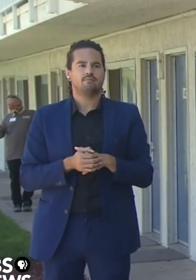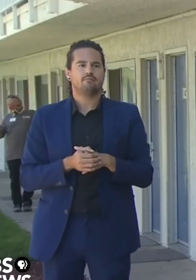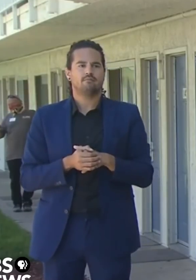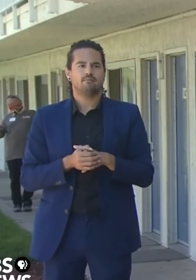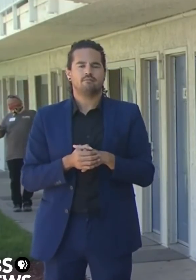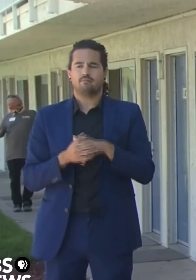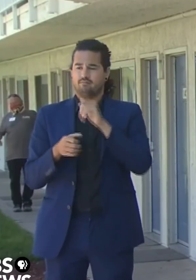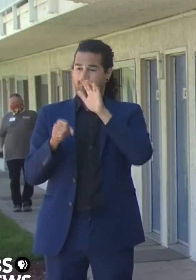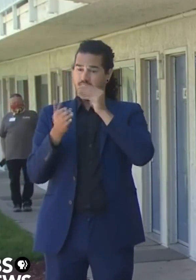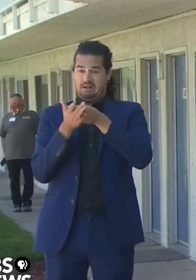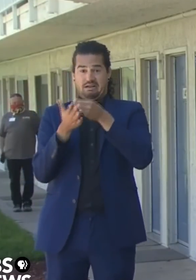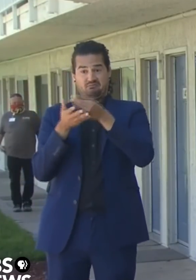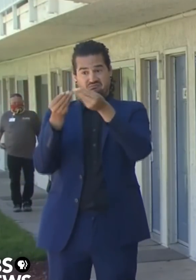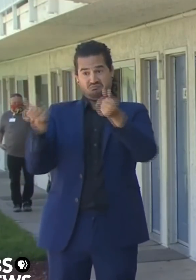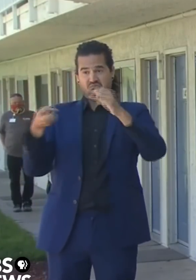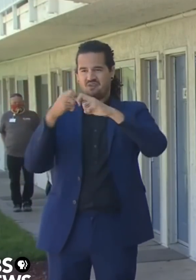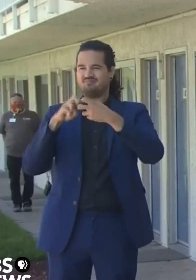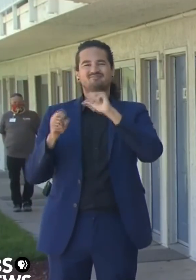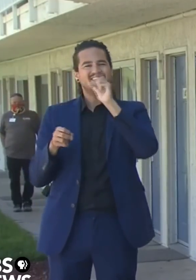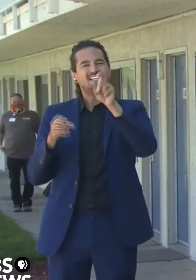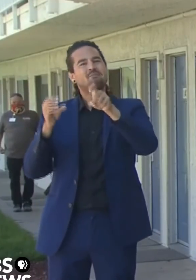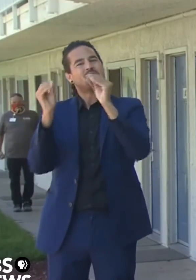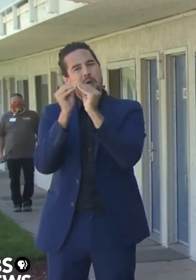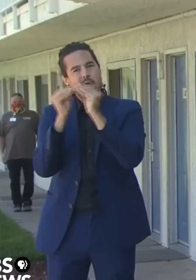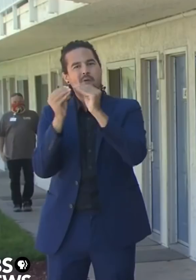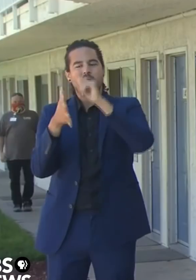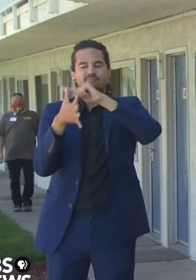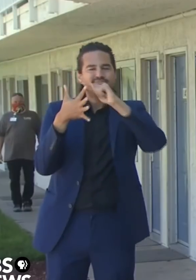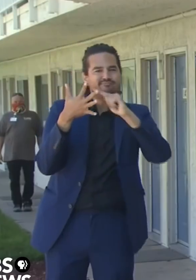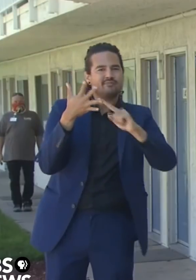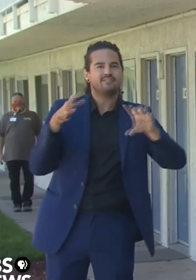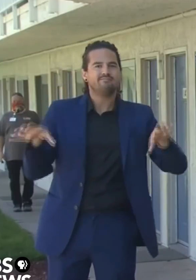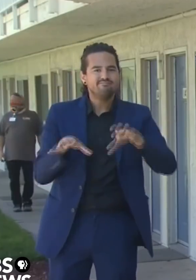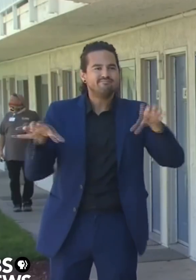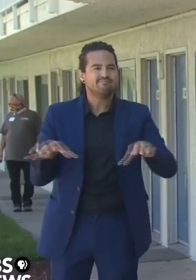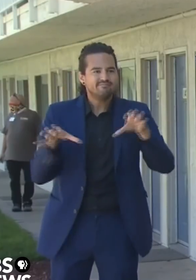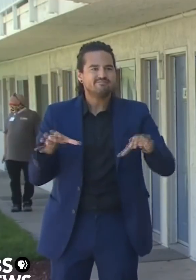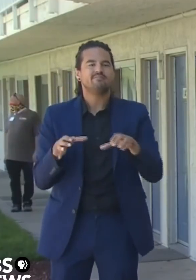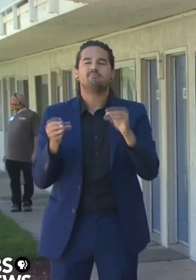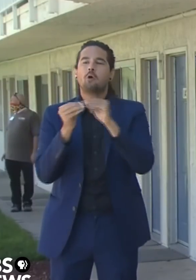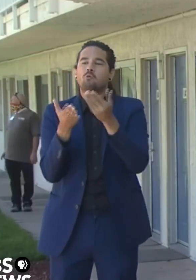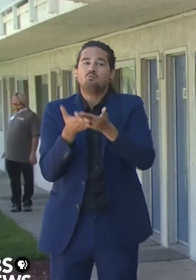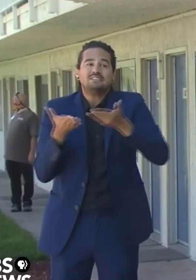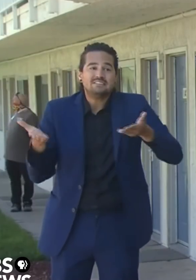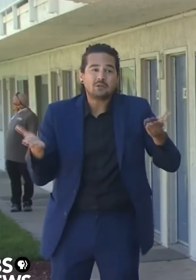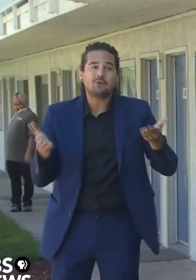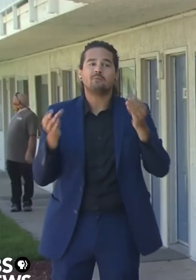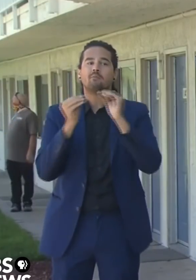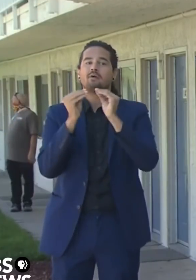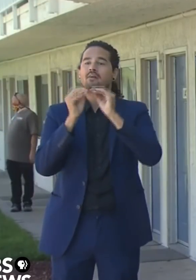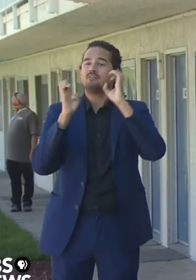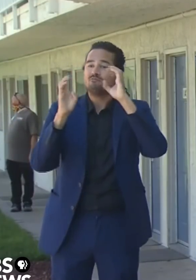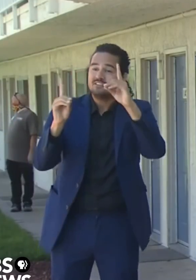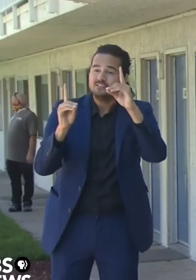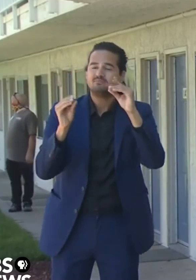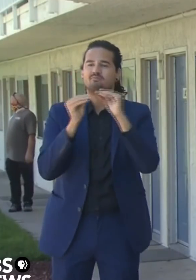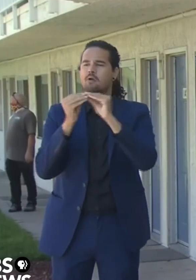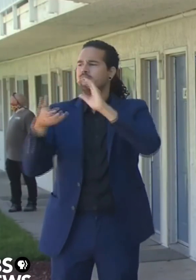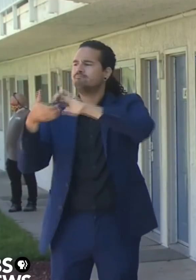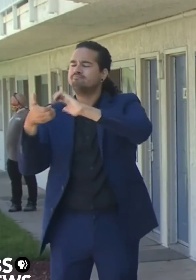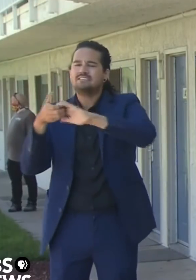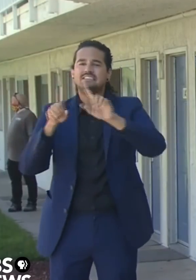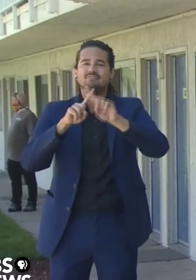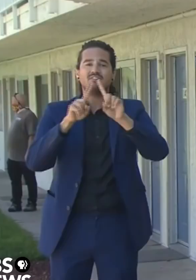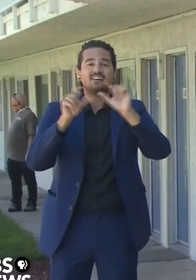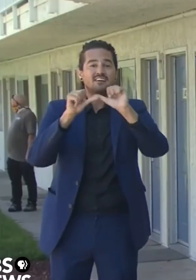take a different approach, a different framework of collaboration. Accordingly, I set forth the beginning of this year, my state of the state